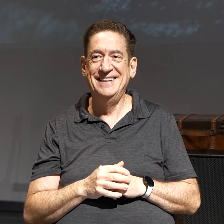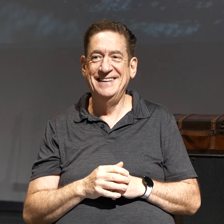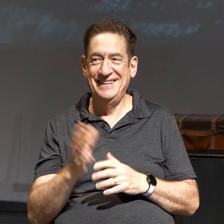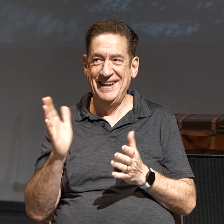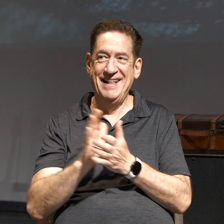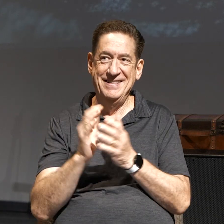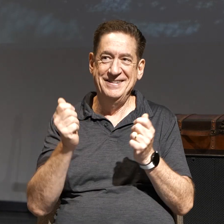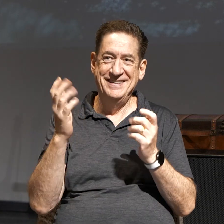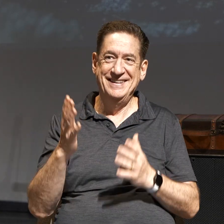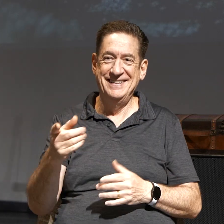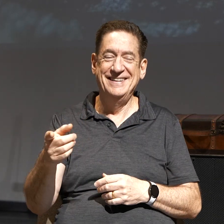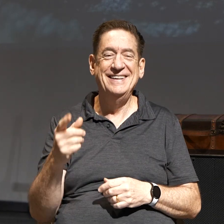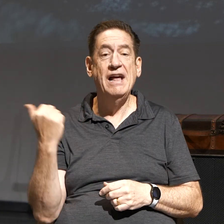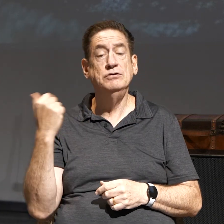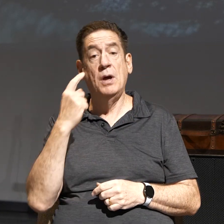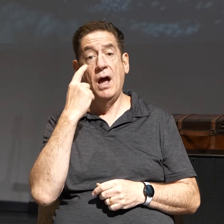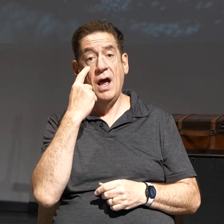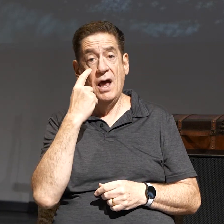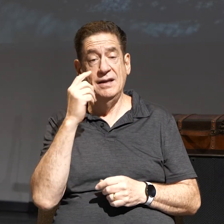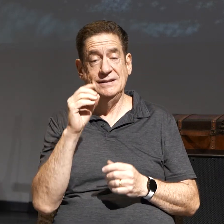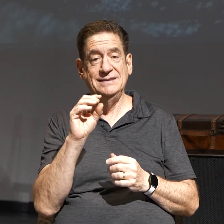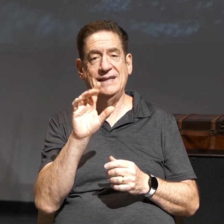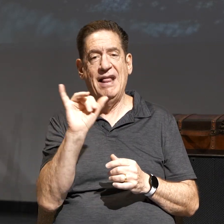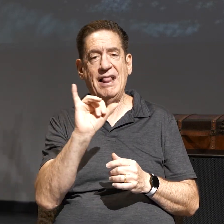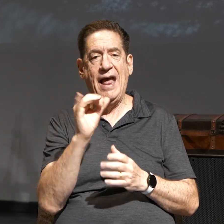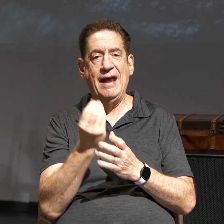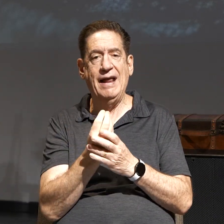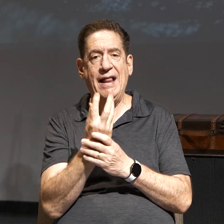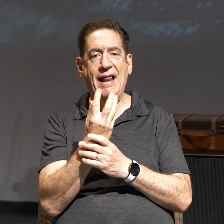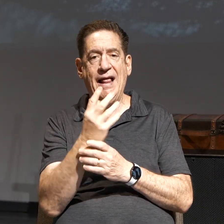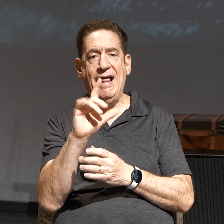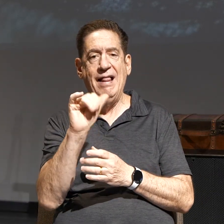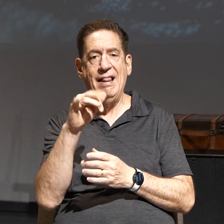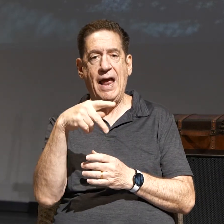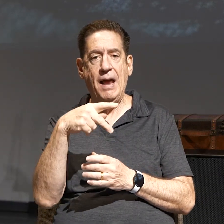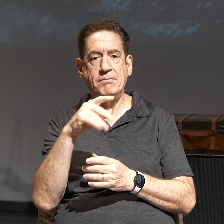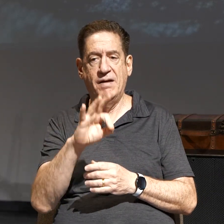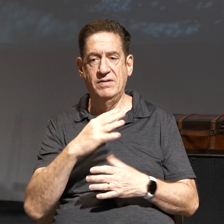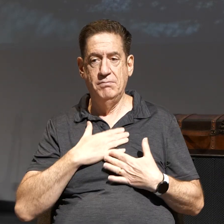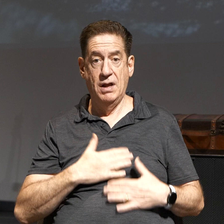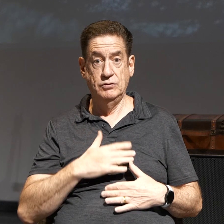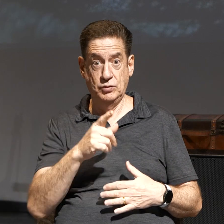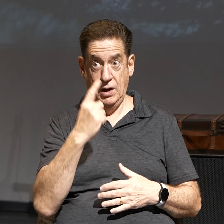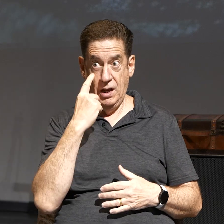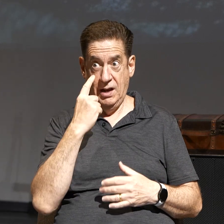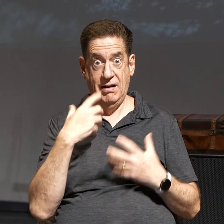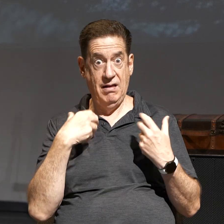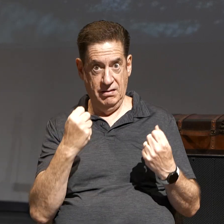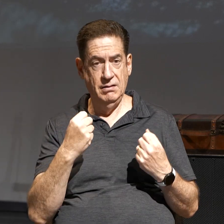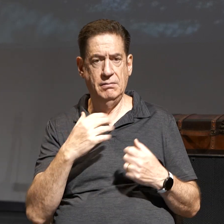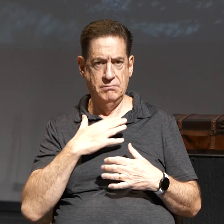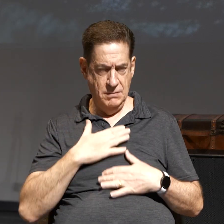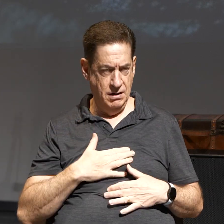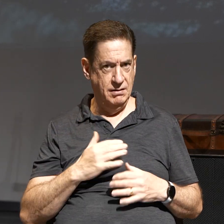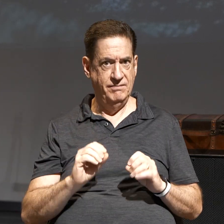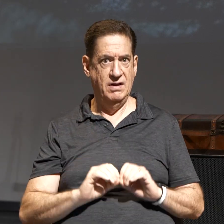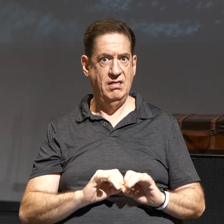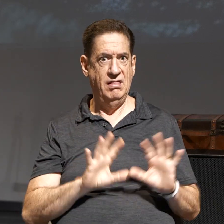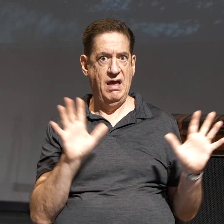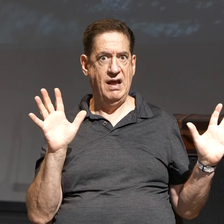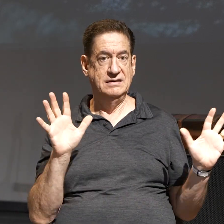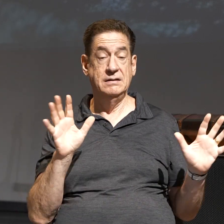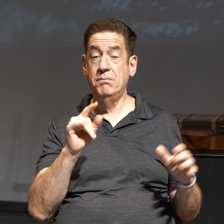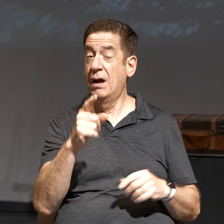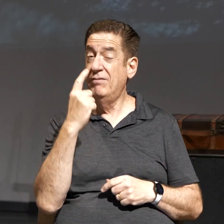So the I is the lamp of the body. So if your I is healthy, your whole body is full of light. But if your I, bad perspective,